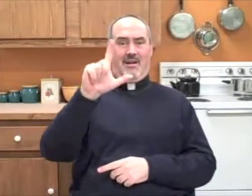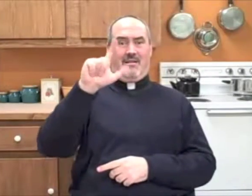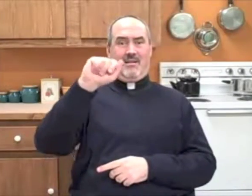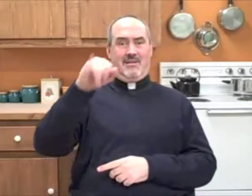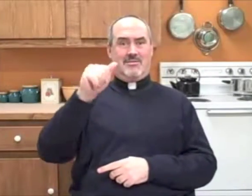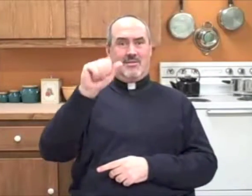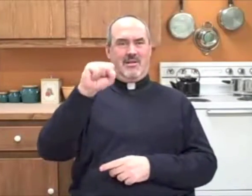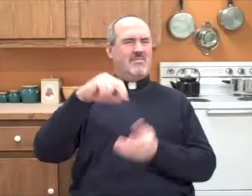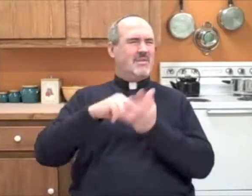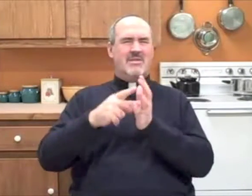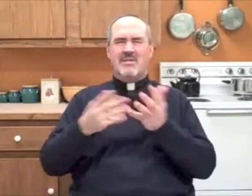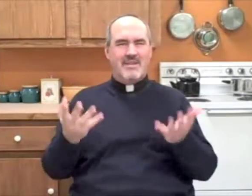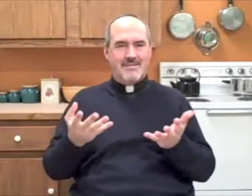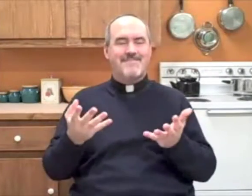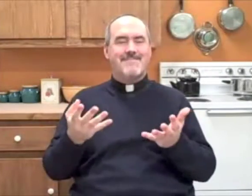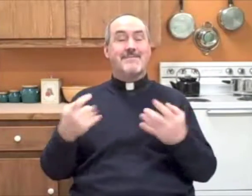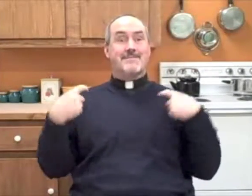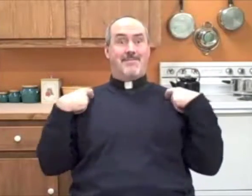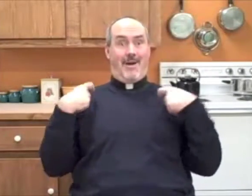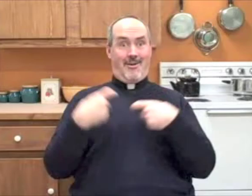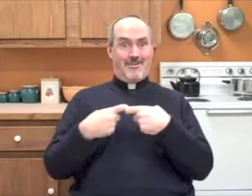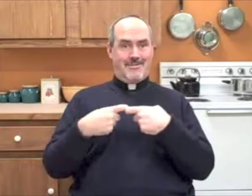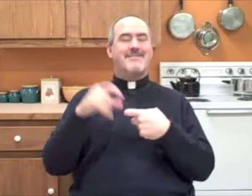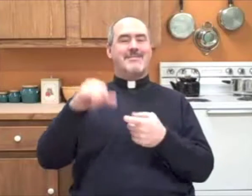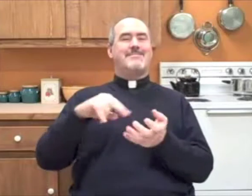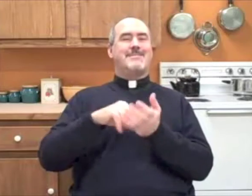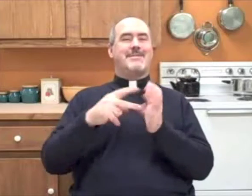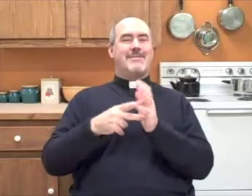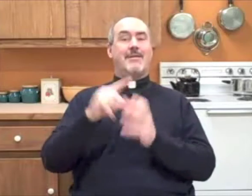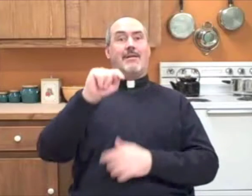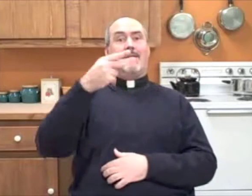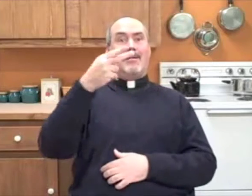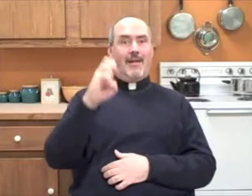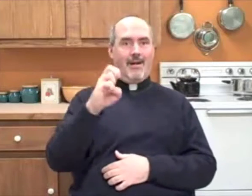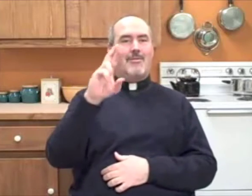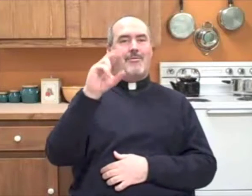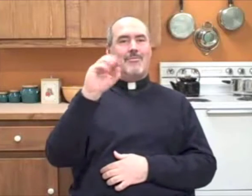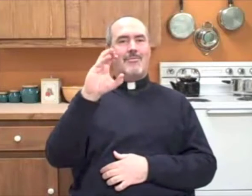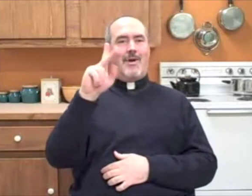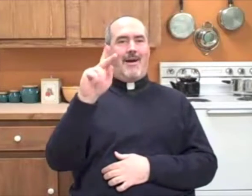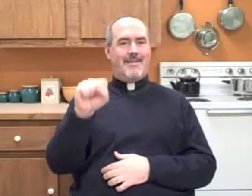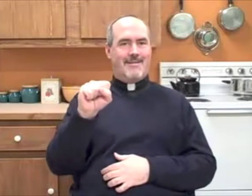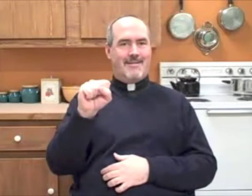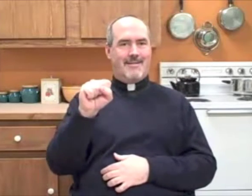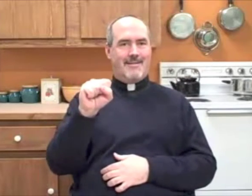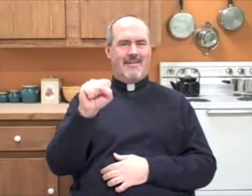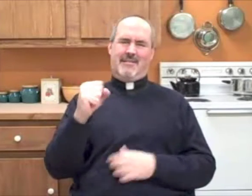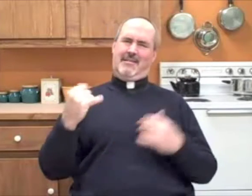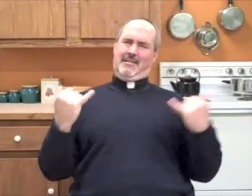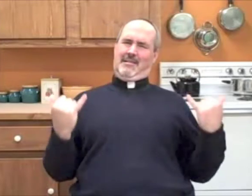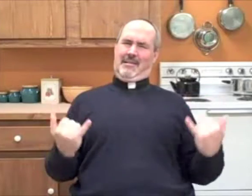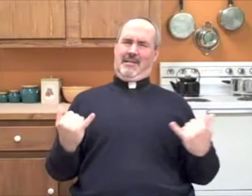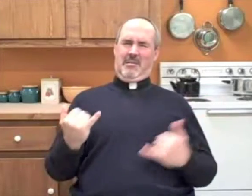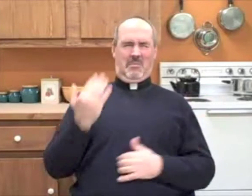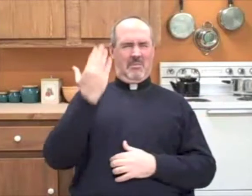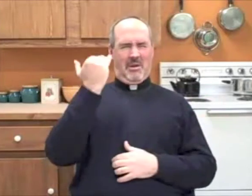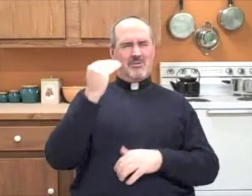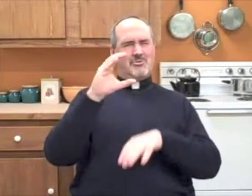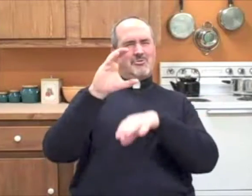Las Lallas is a Spanish word which means the rocks you may be